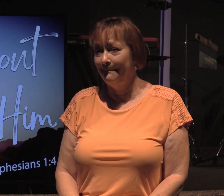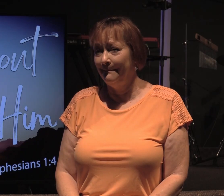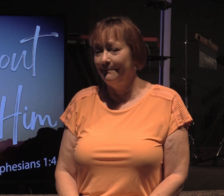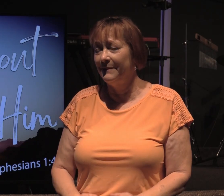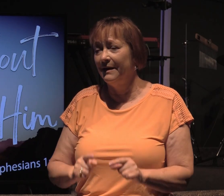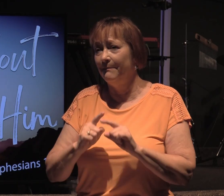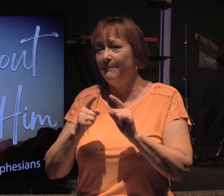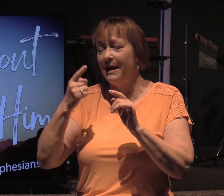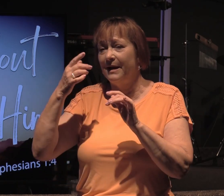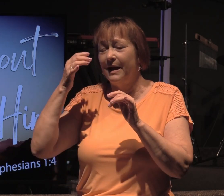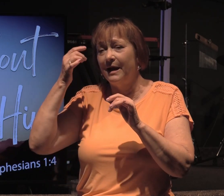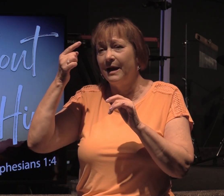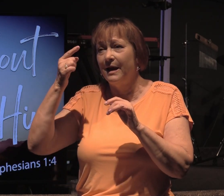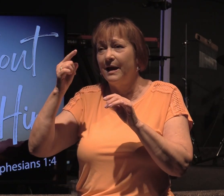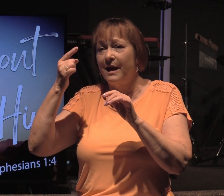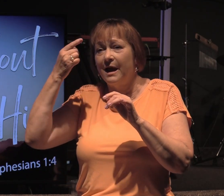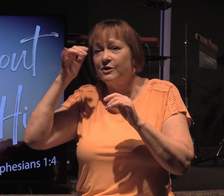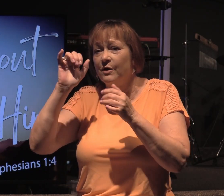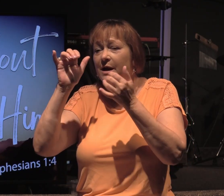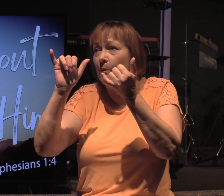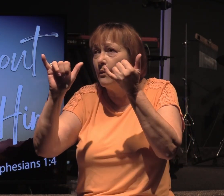But eternity goes backwards too.